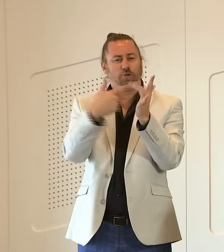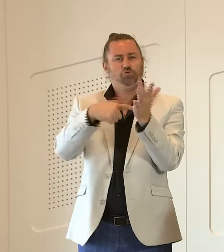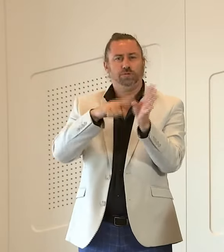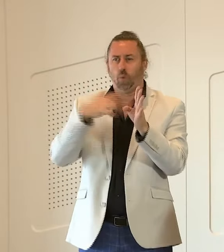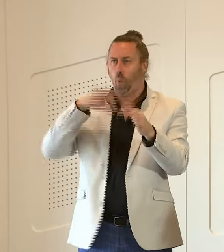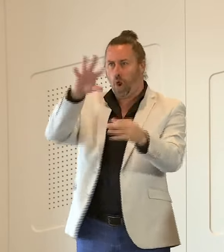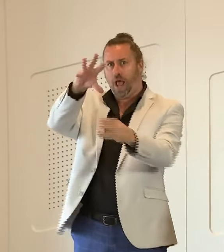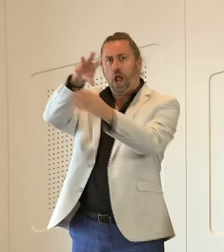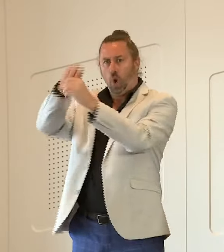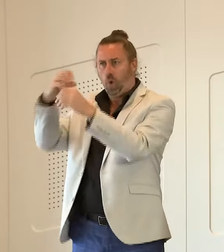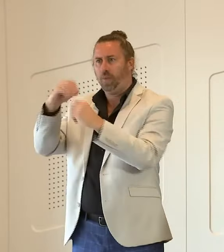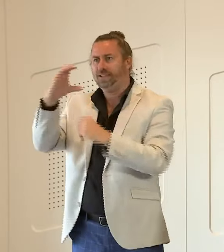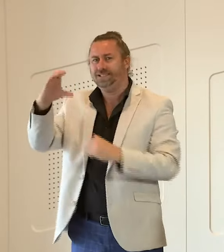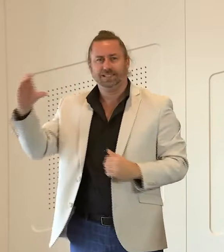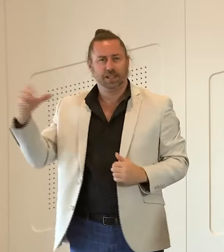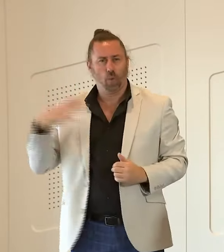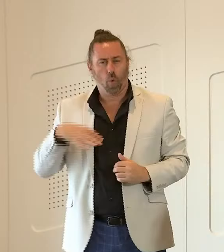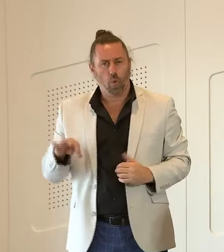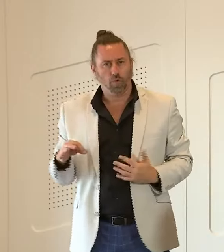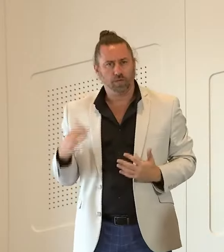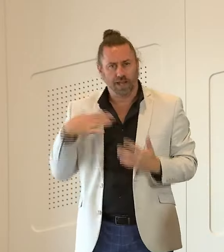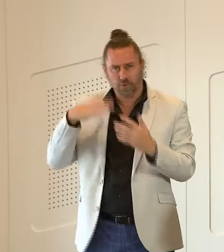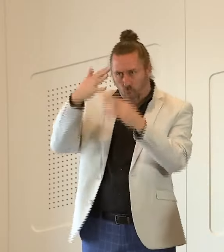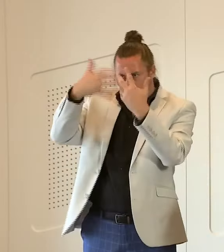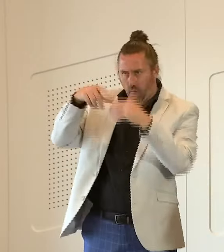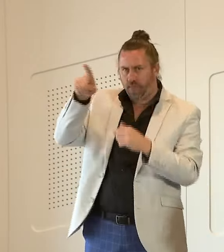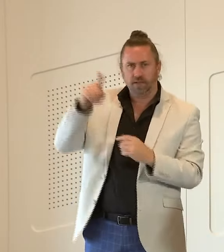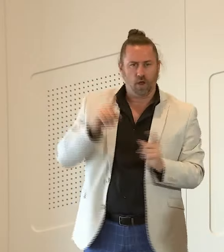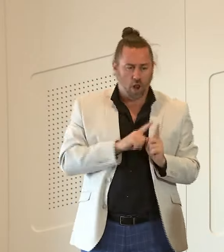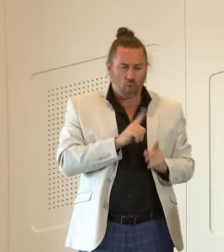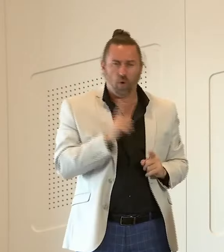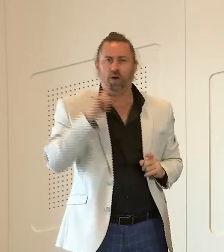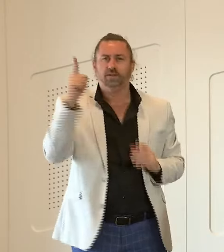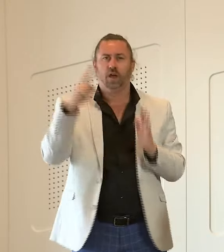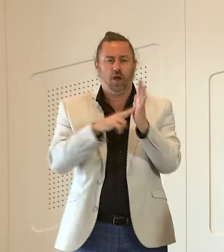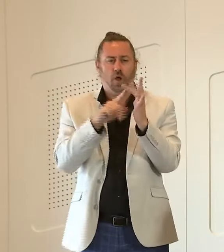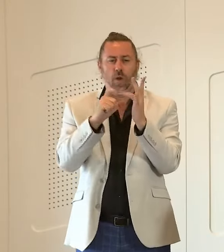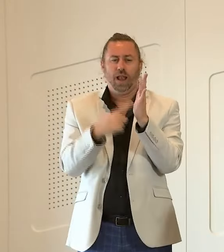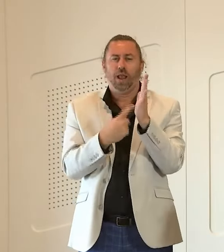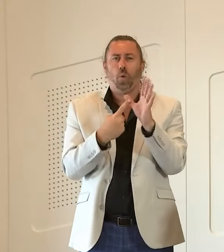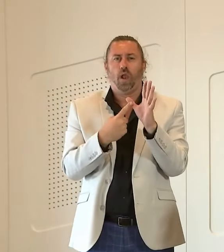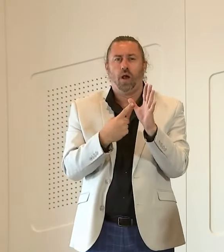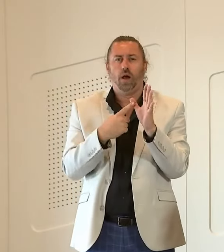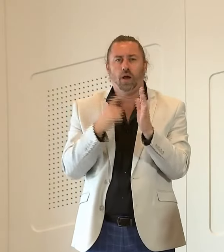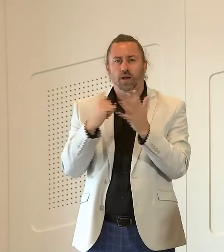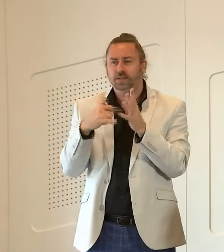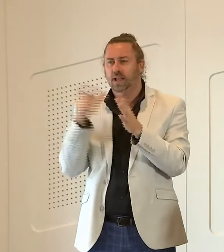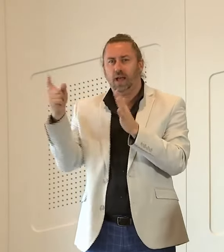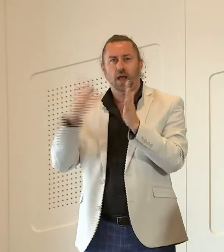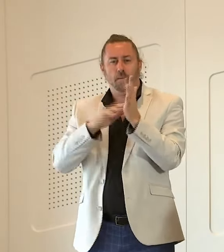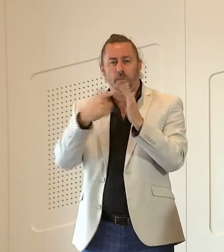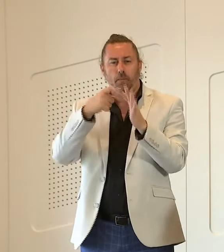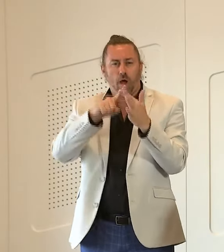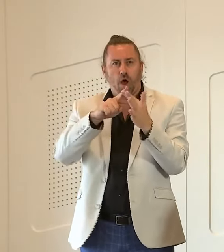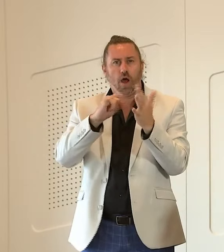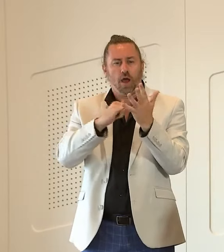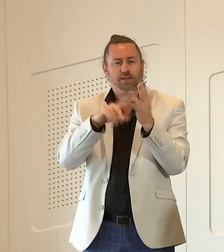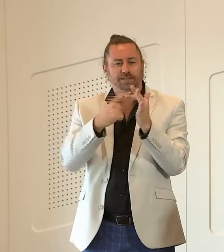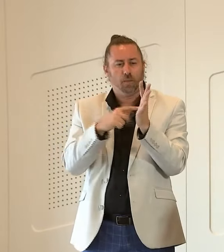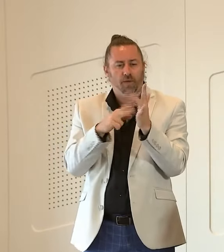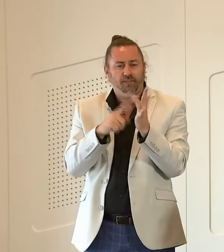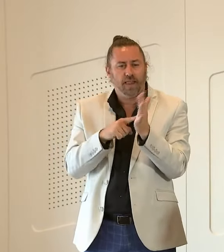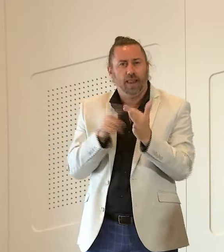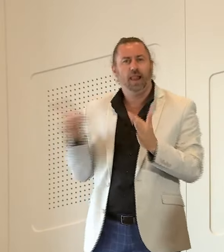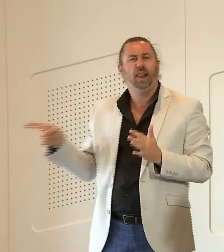in relation to what in particular the nicholas um revelations that have come out mike summerall's allegations about interference